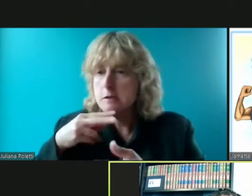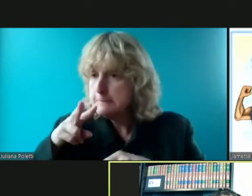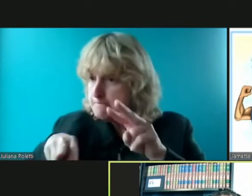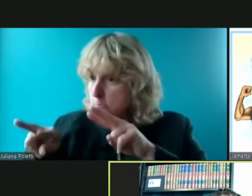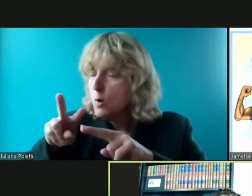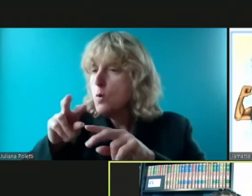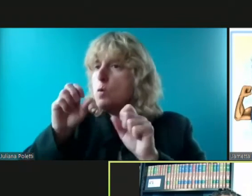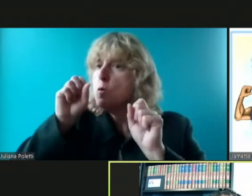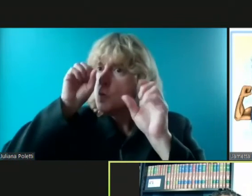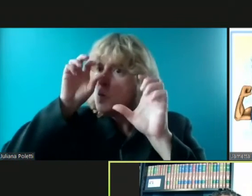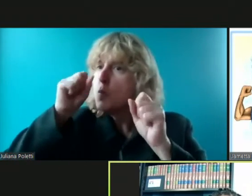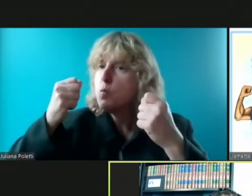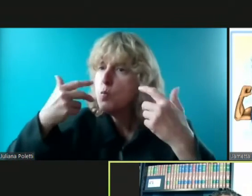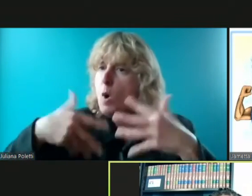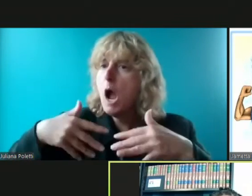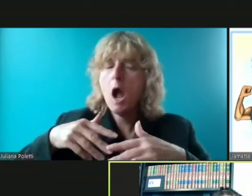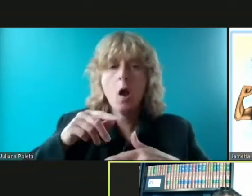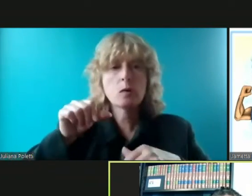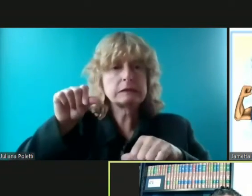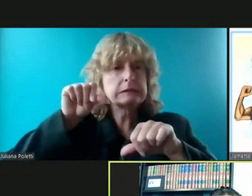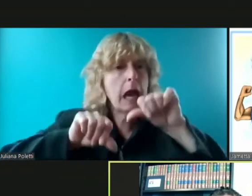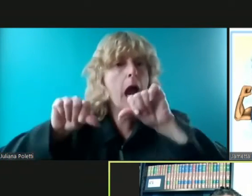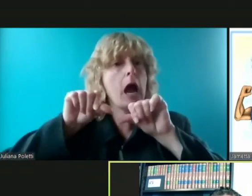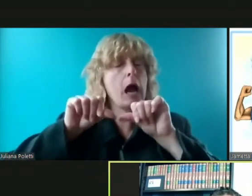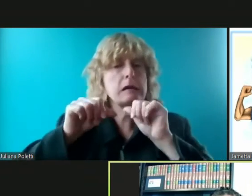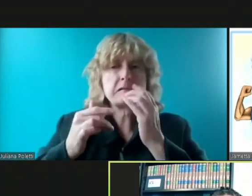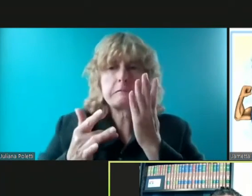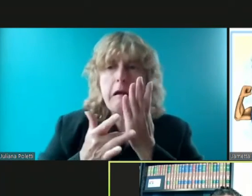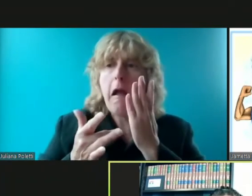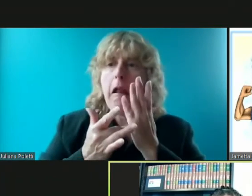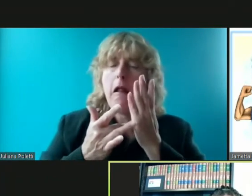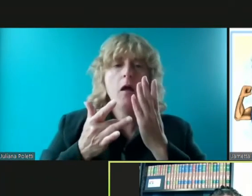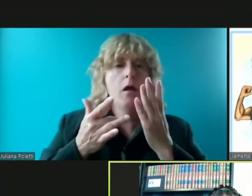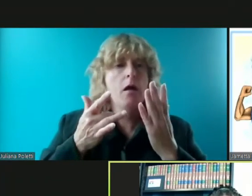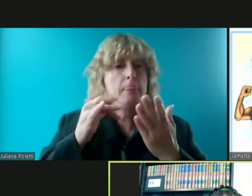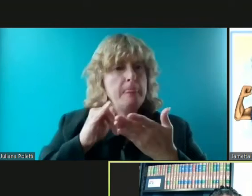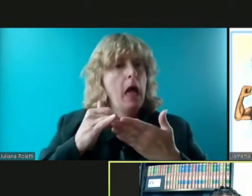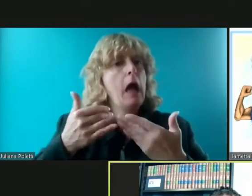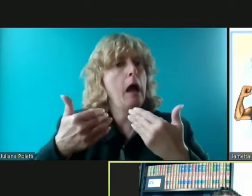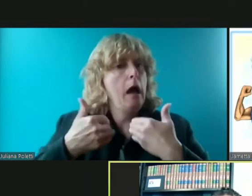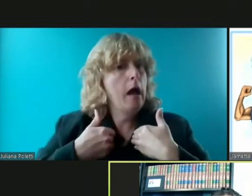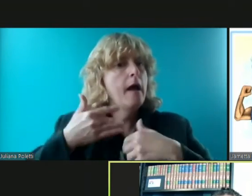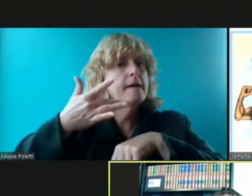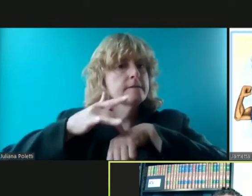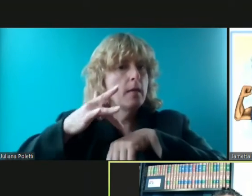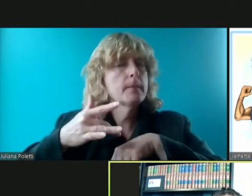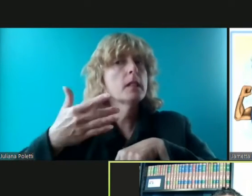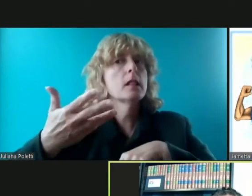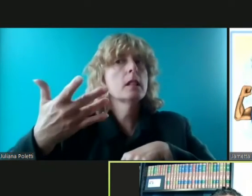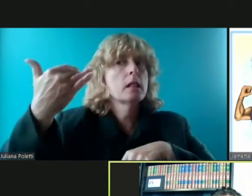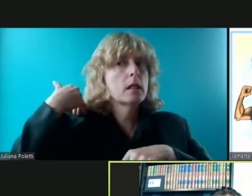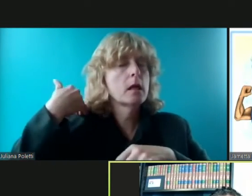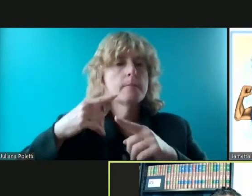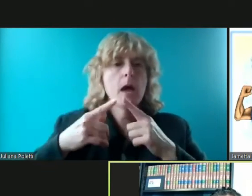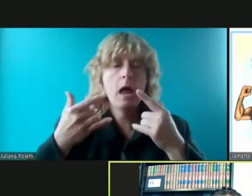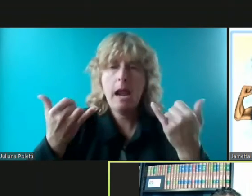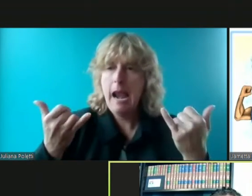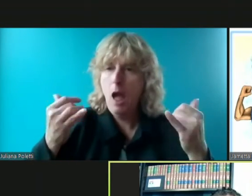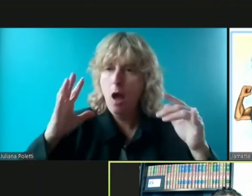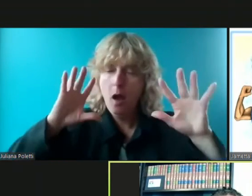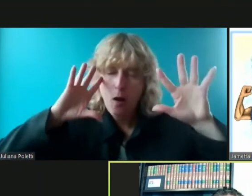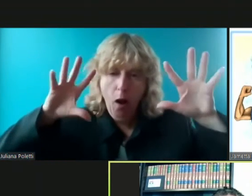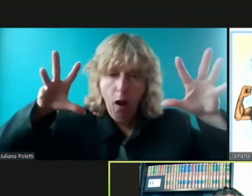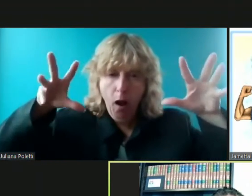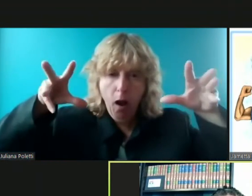course of of this last year using technologies that were already available but now we're put uh